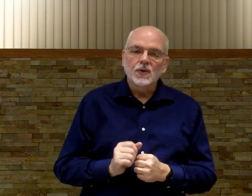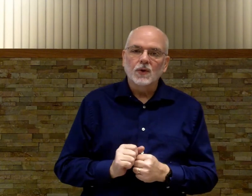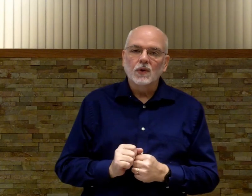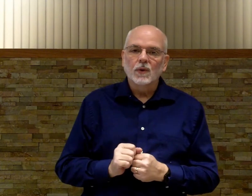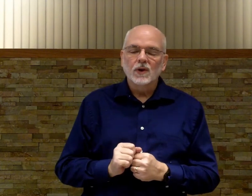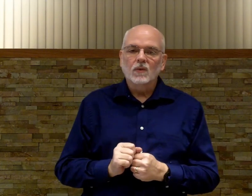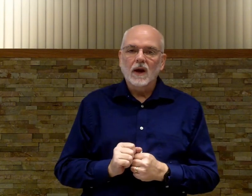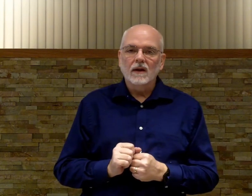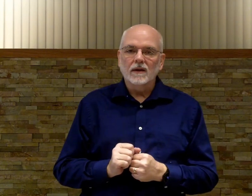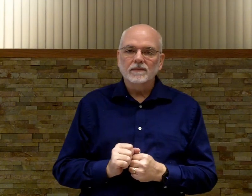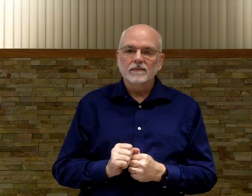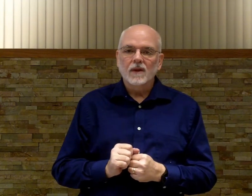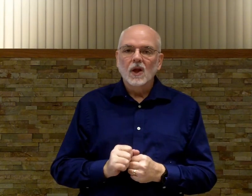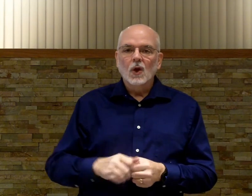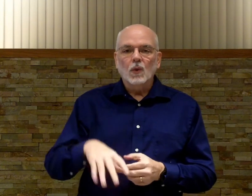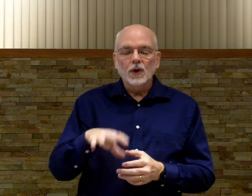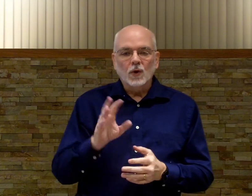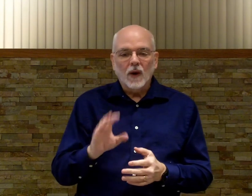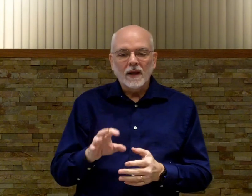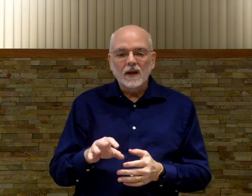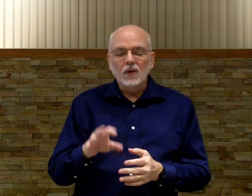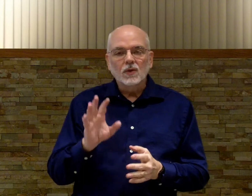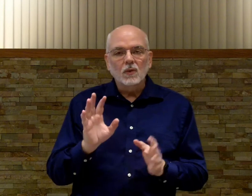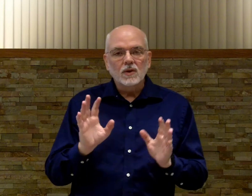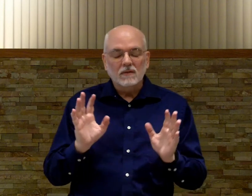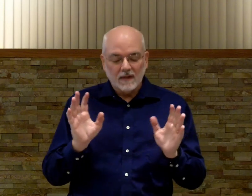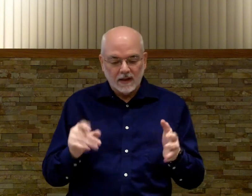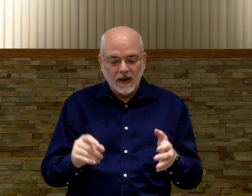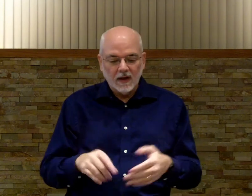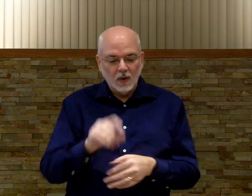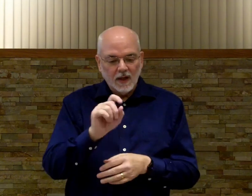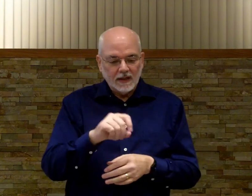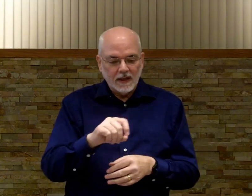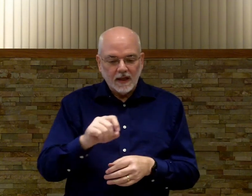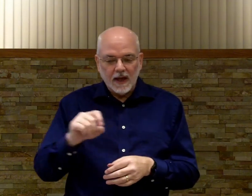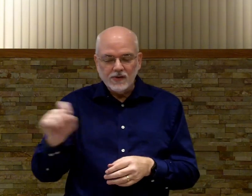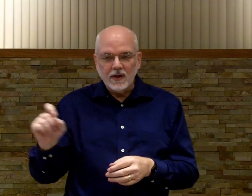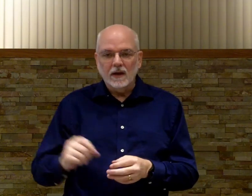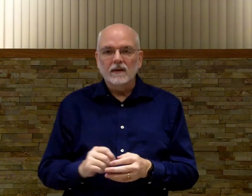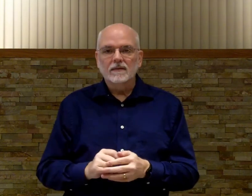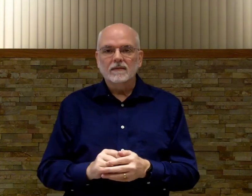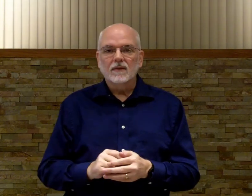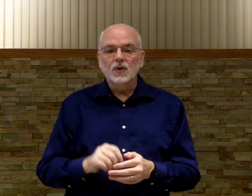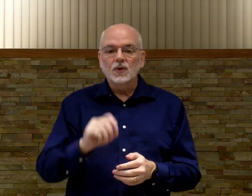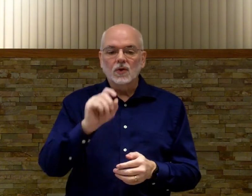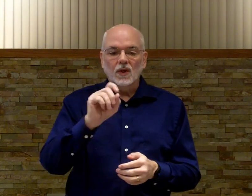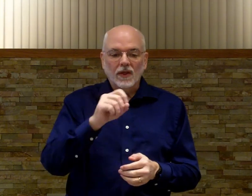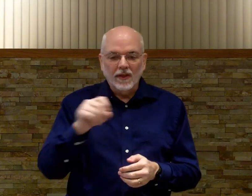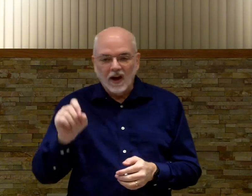true when you're writing. When you're writing you don't sit down and go T-H-E you do the.